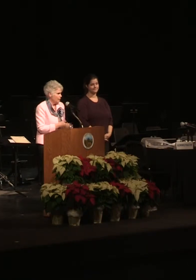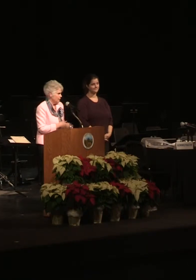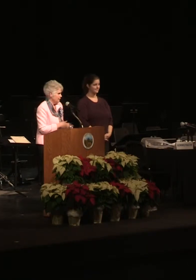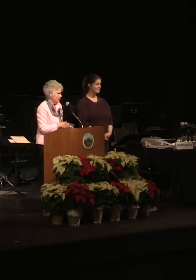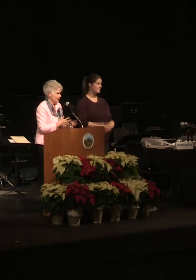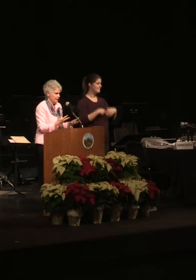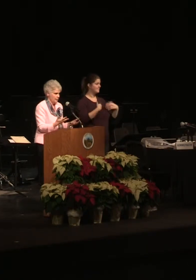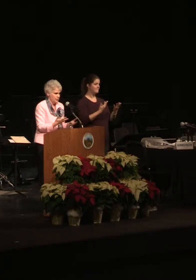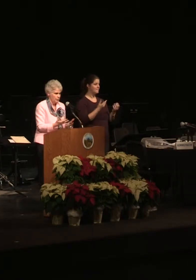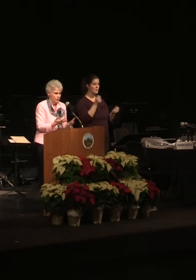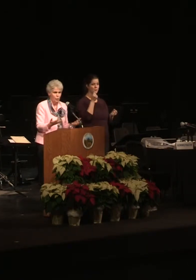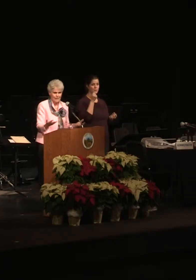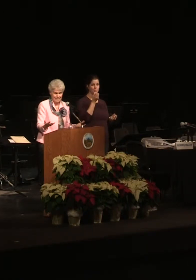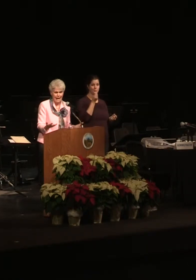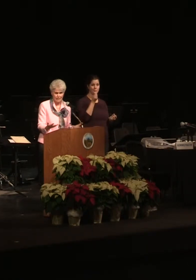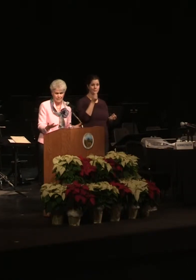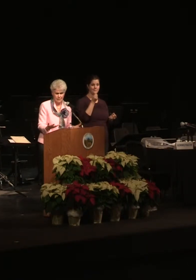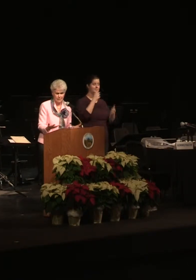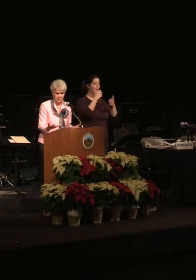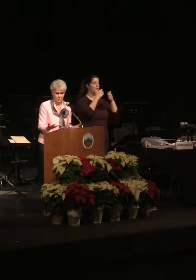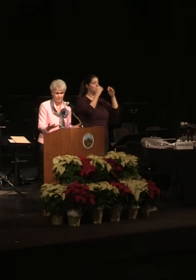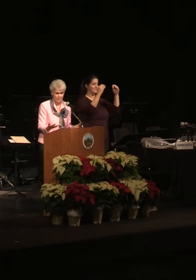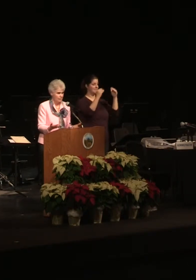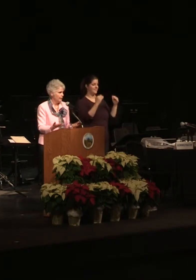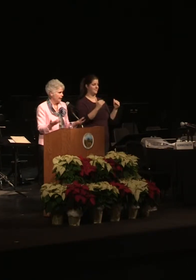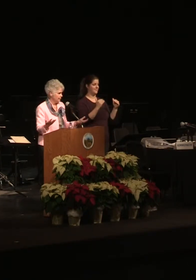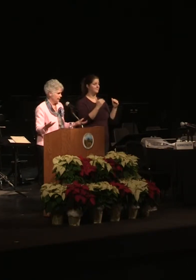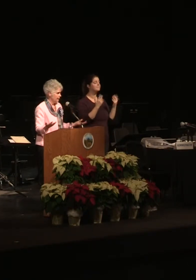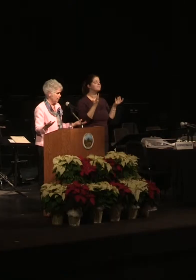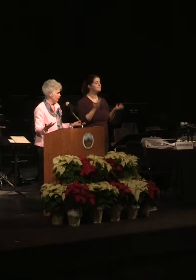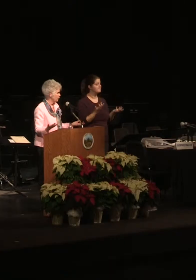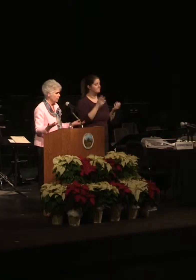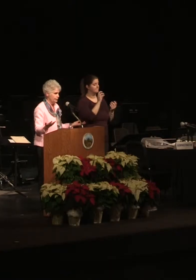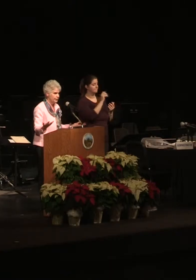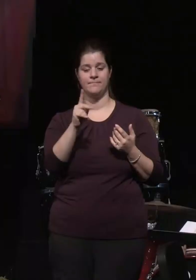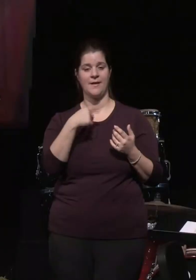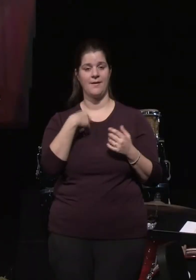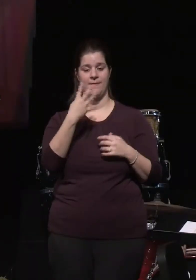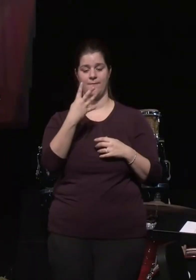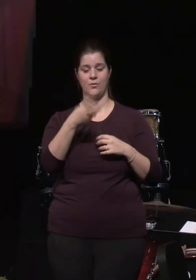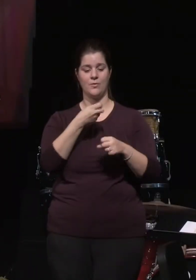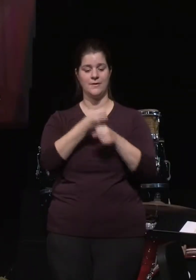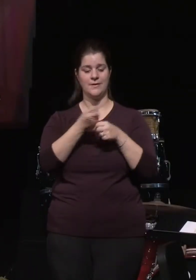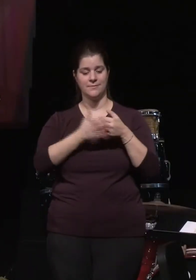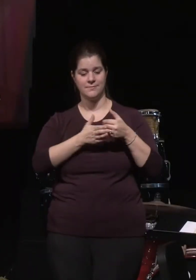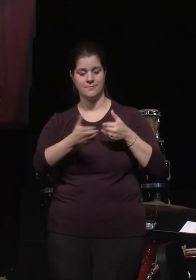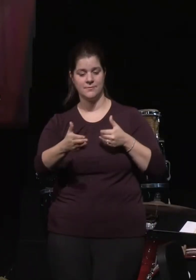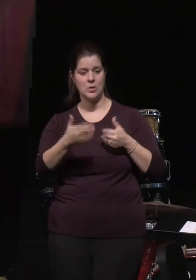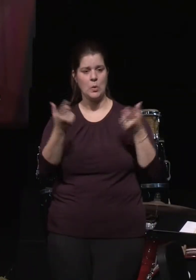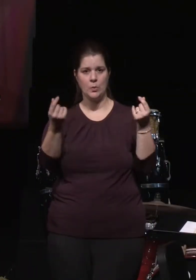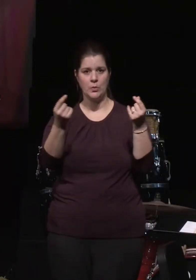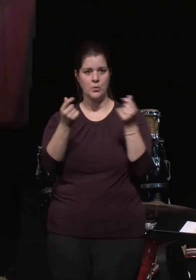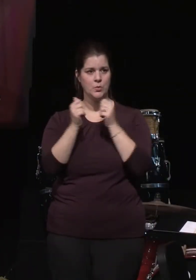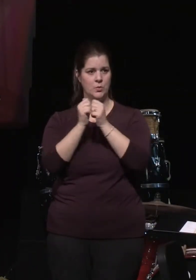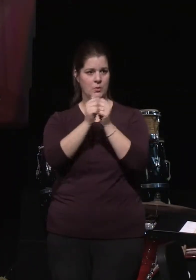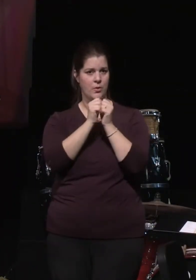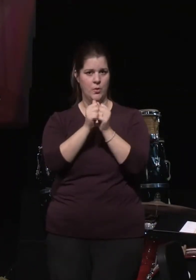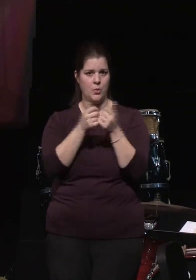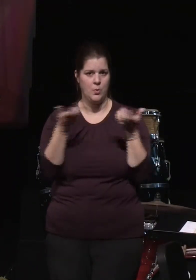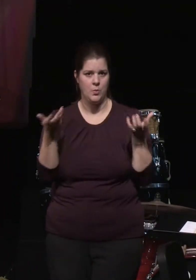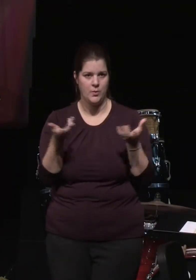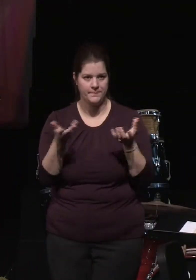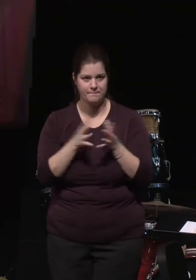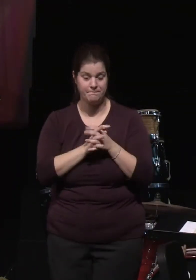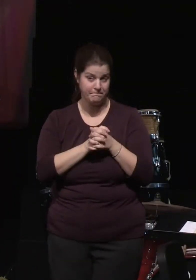So, then I come to what's next. Alright, I've got four more years. What are we all going to do together? Right?